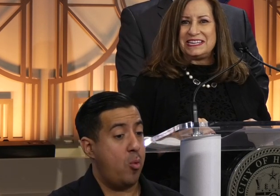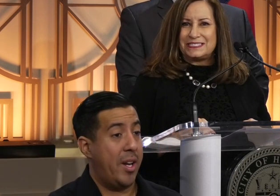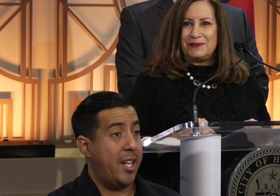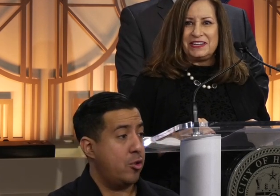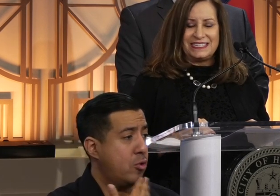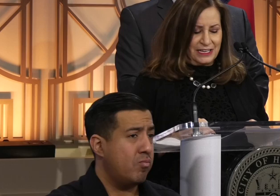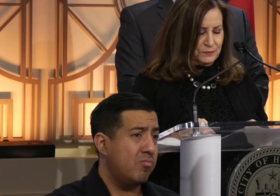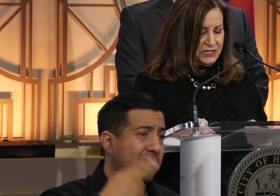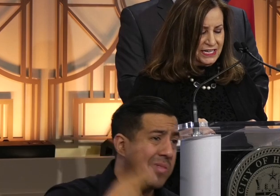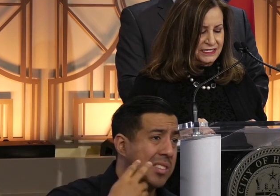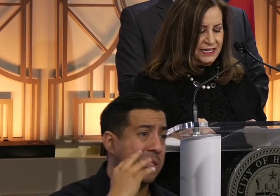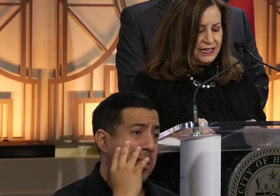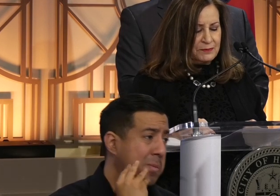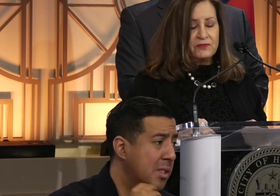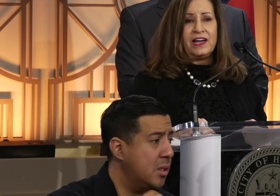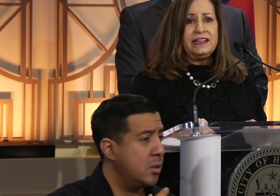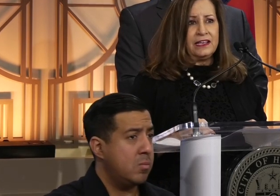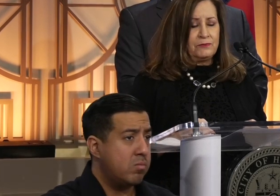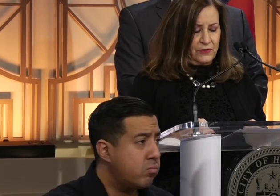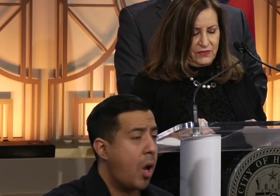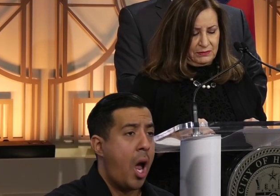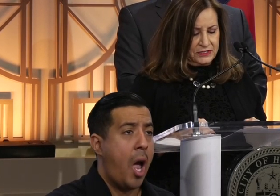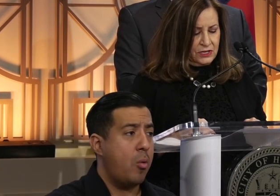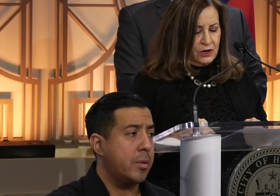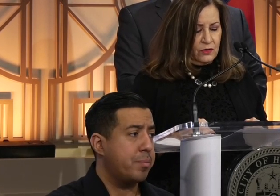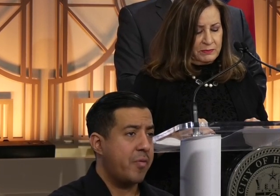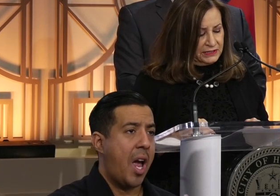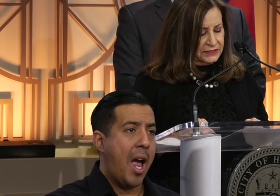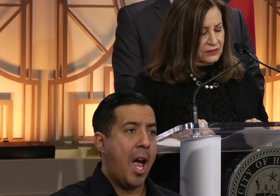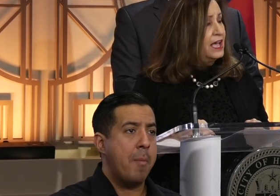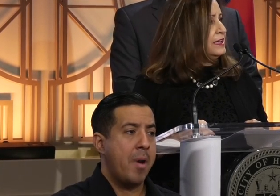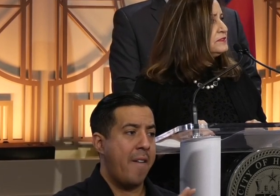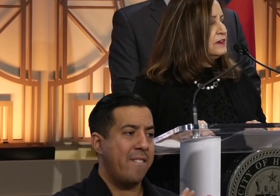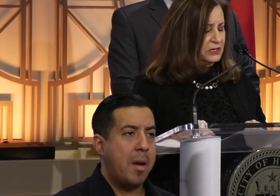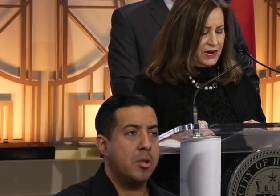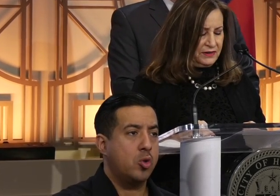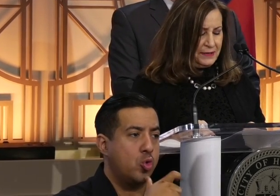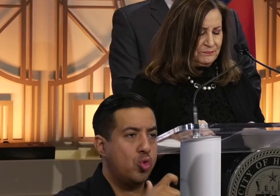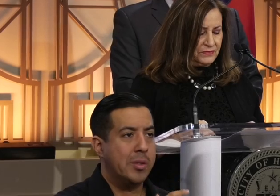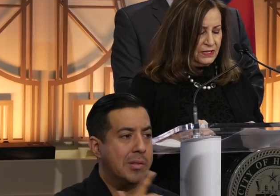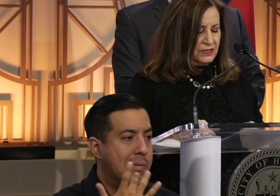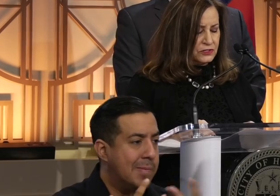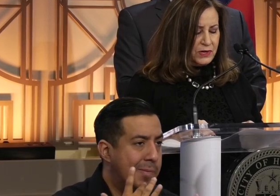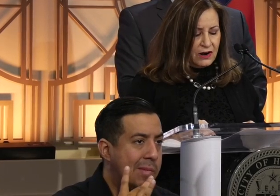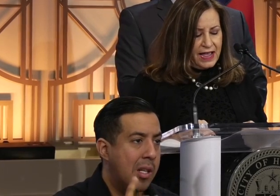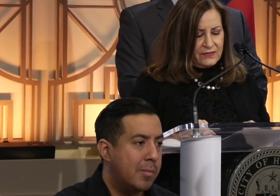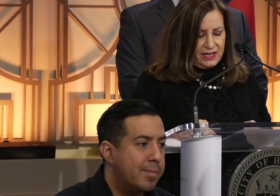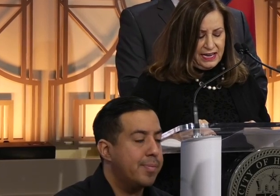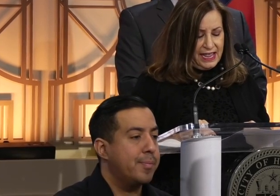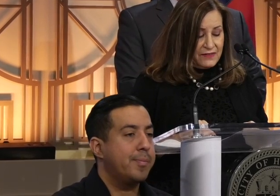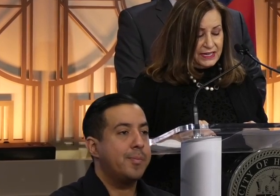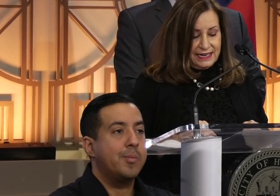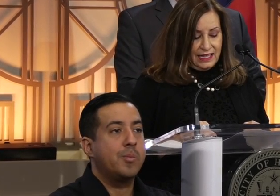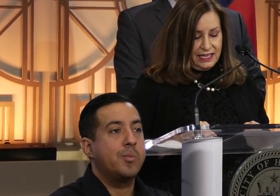of history and expertise in providing help for families who are rebuilding their lives from the ground up. So when our